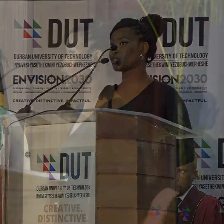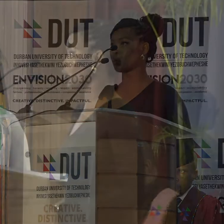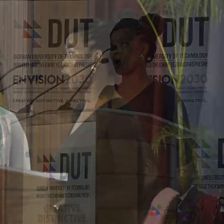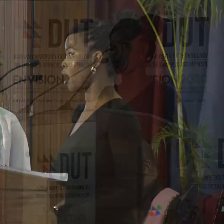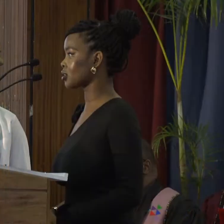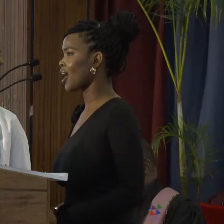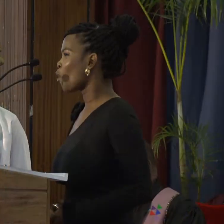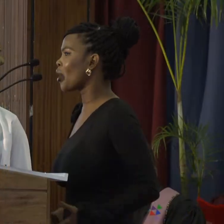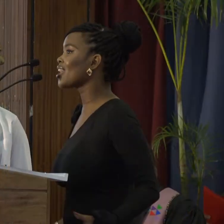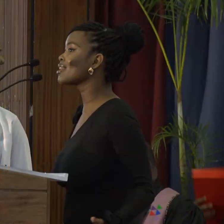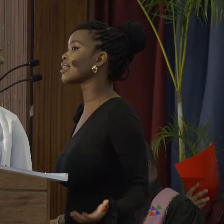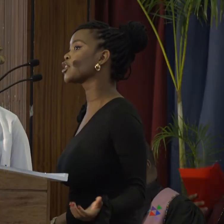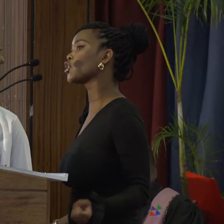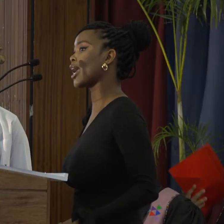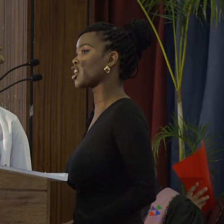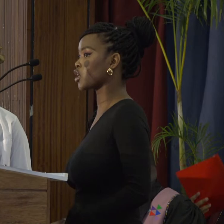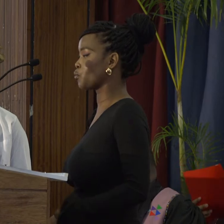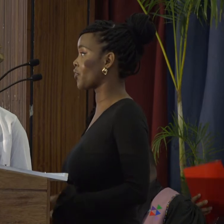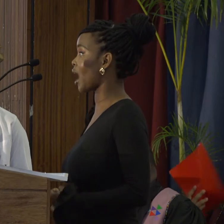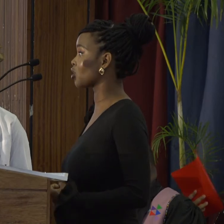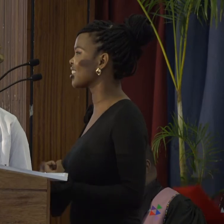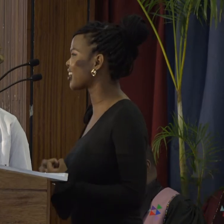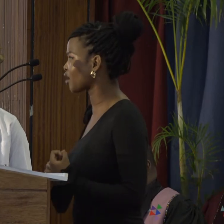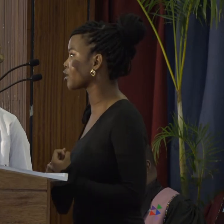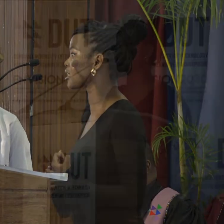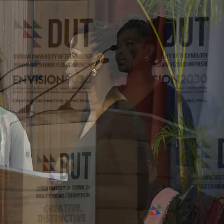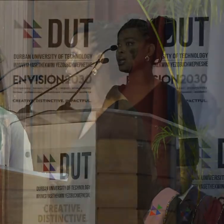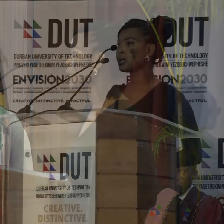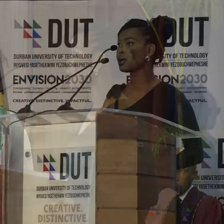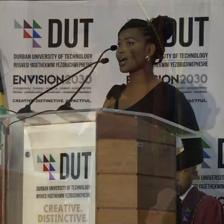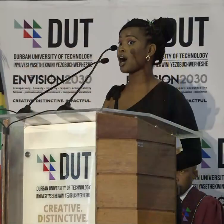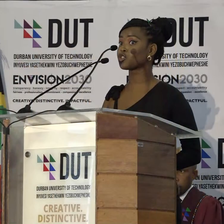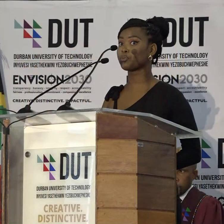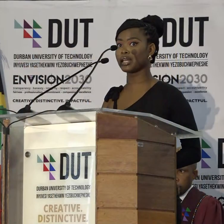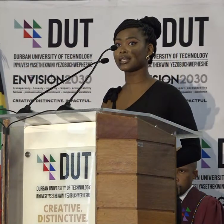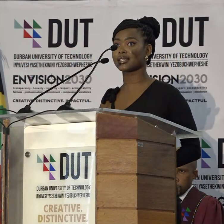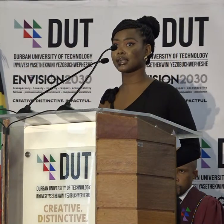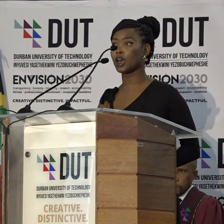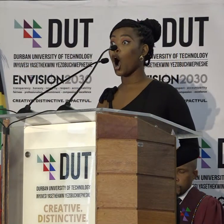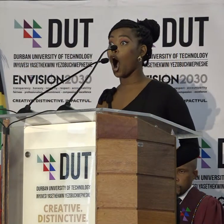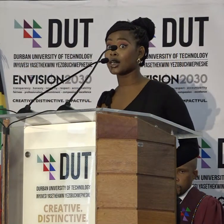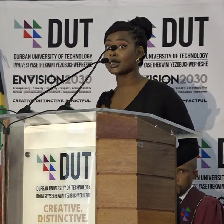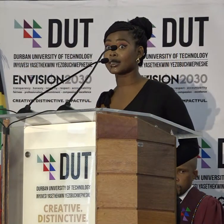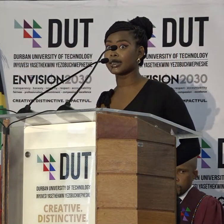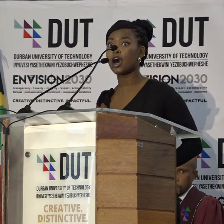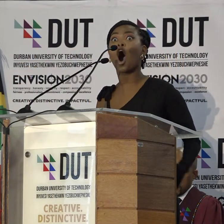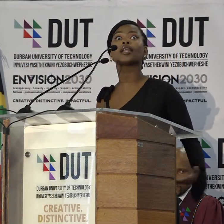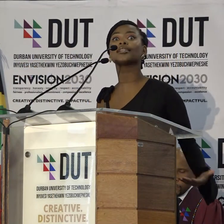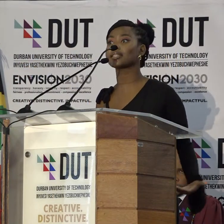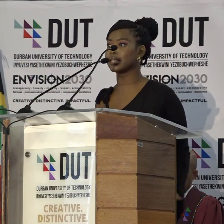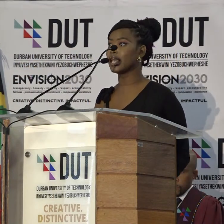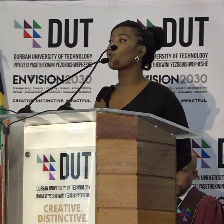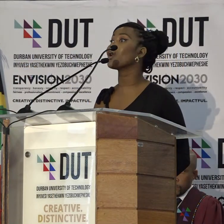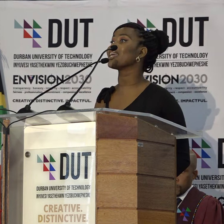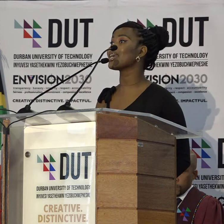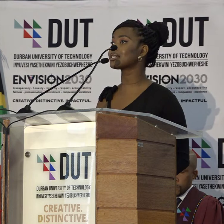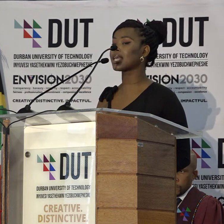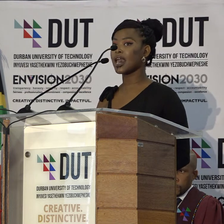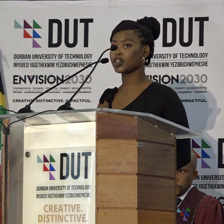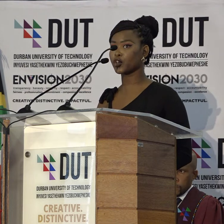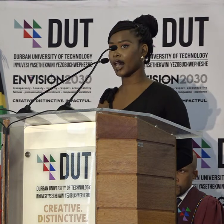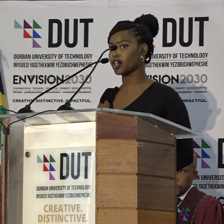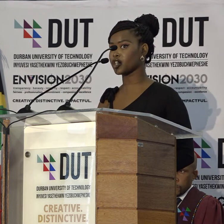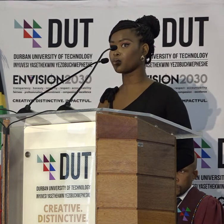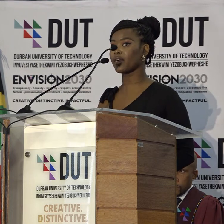You dared to ask, what is education without integrity, accountability, honesty? Honestly, what